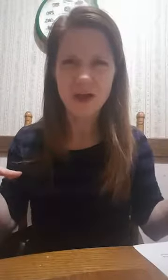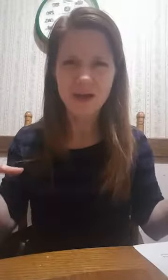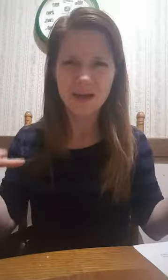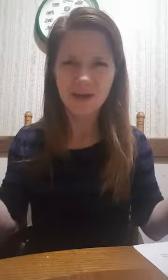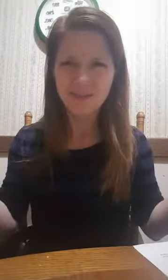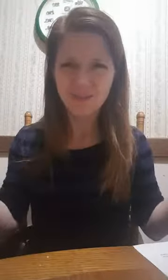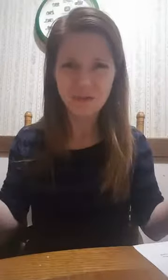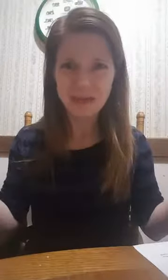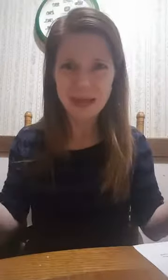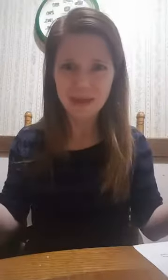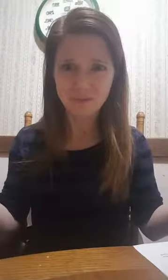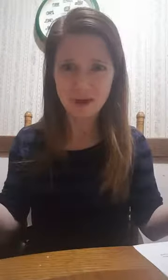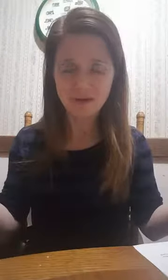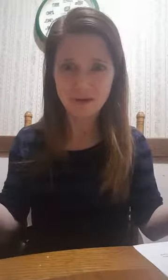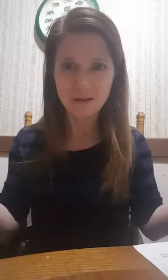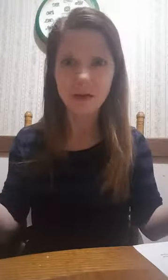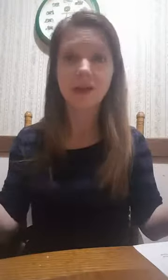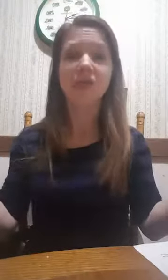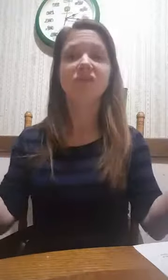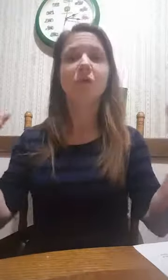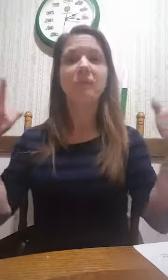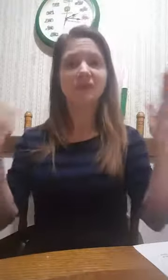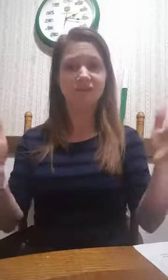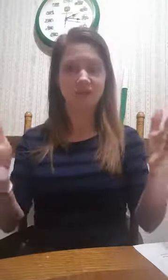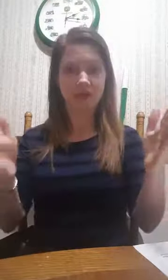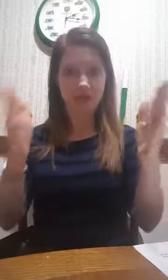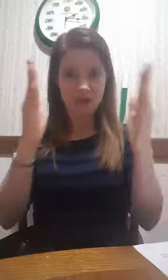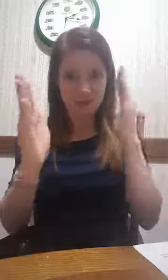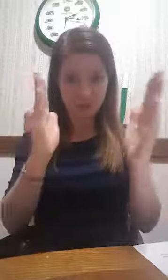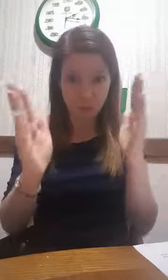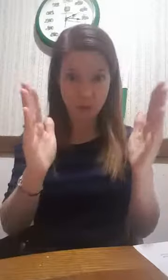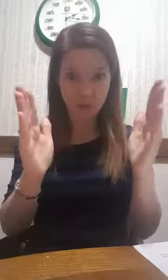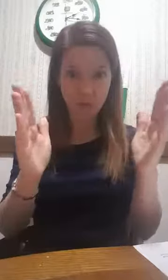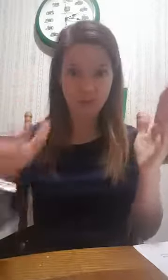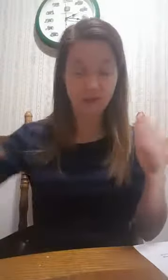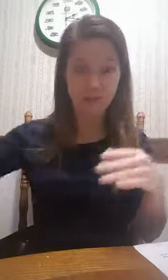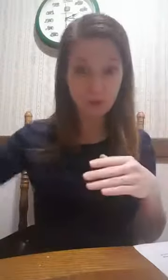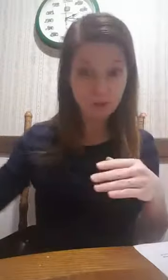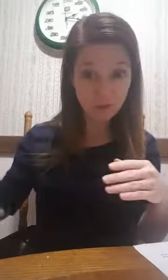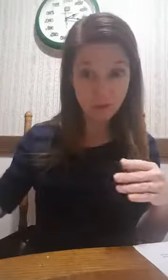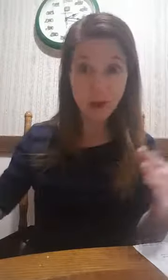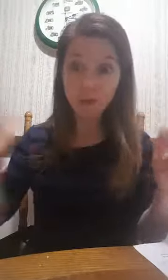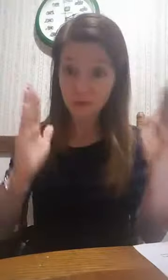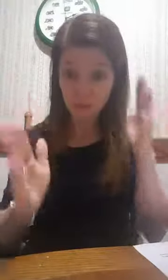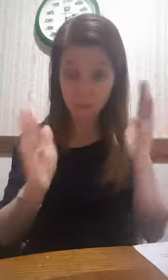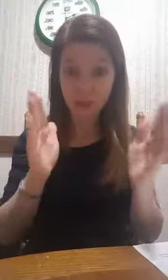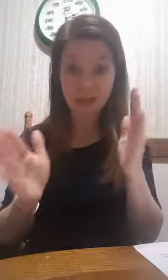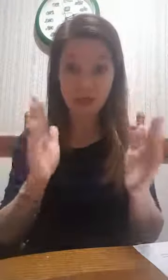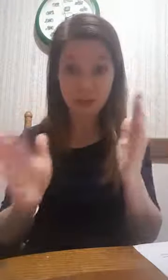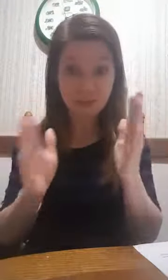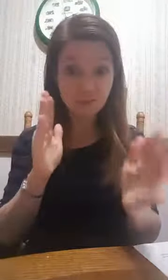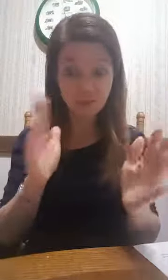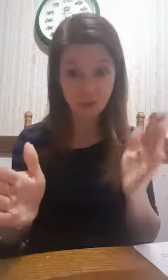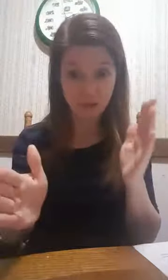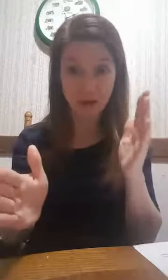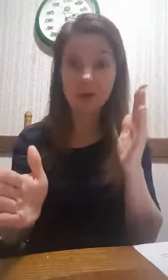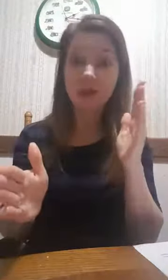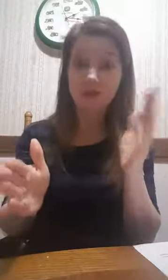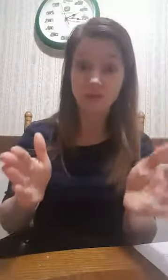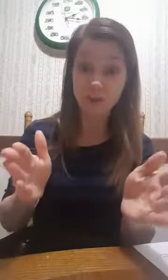it's still light outside at 10 o'clock. And so, basically, that's a window. Like, if you live in the South, your money time is 10 o'clock to 2